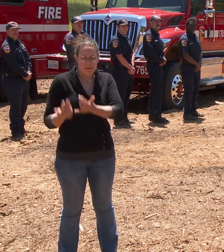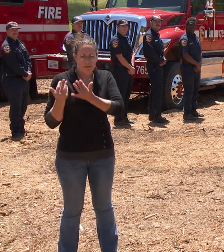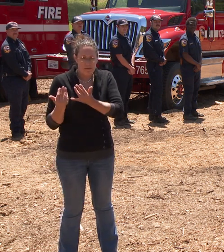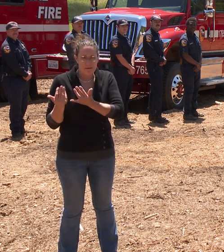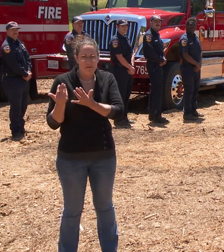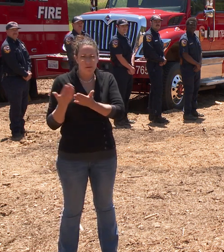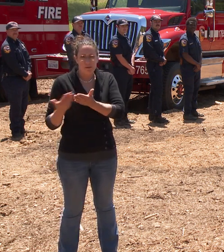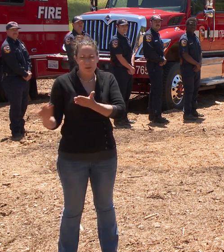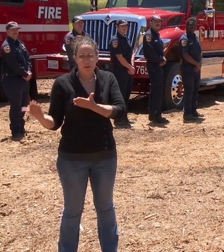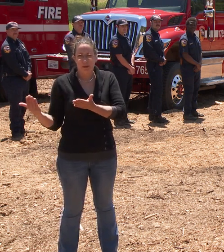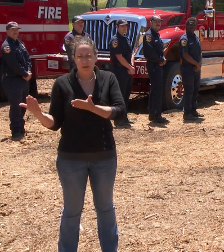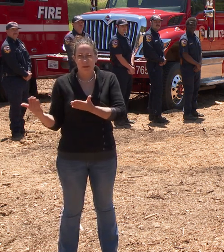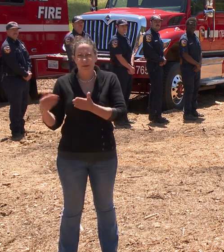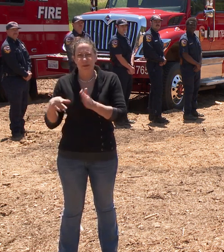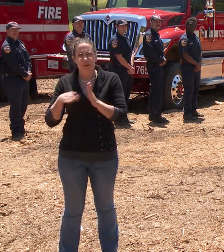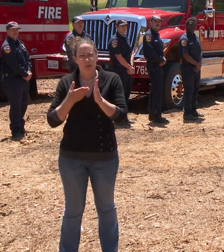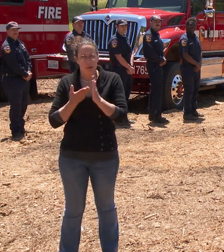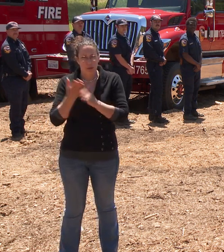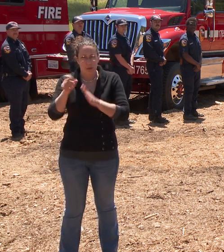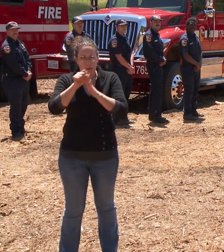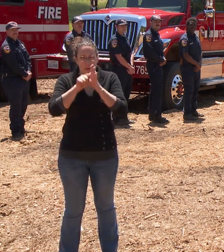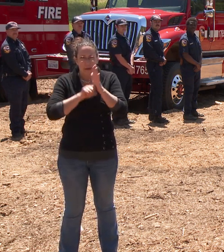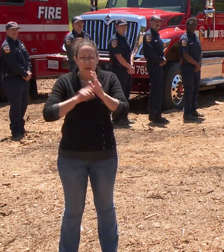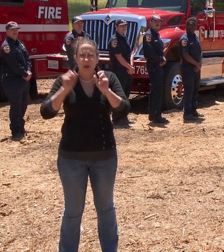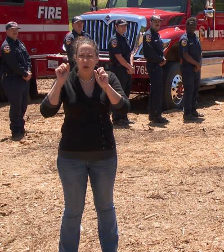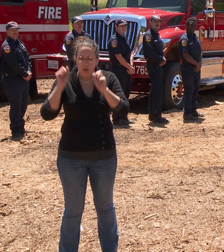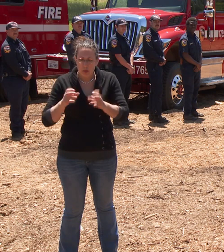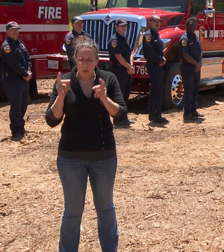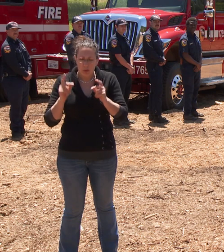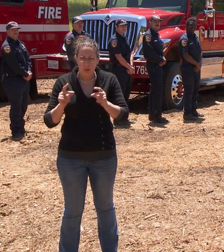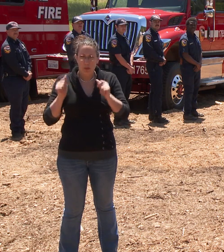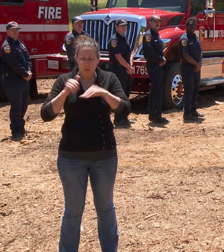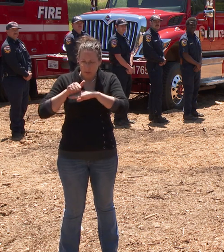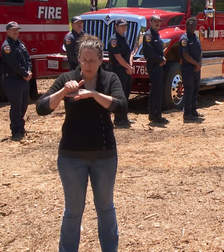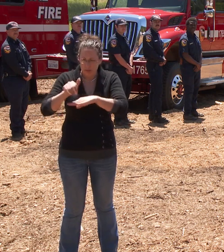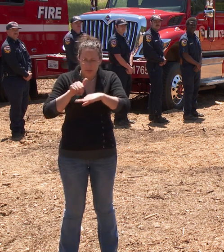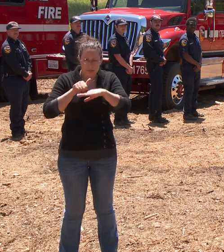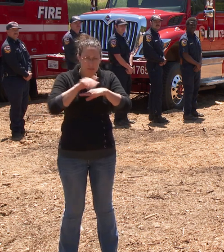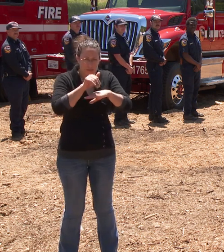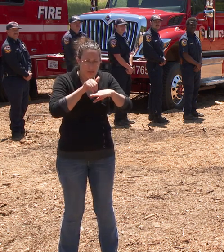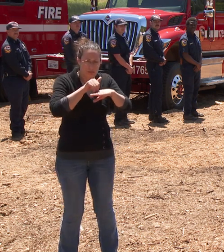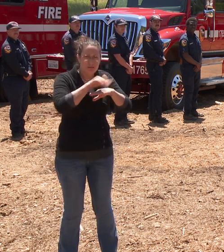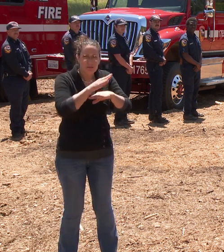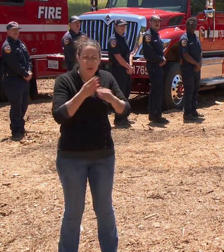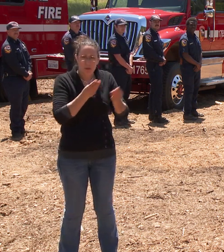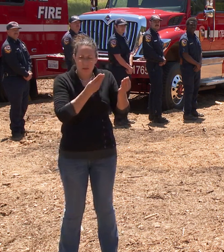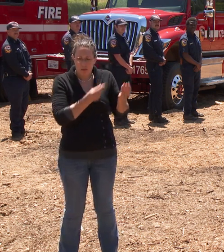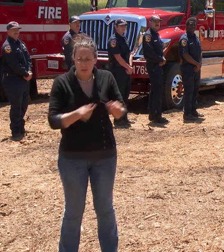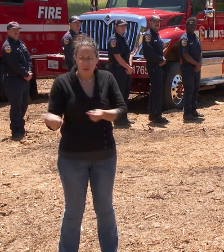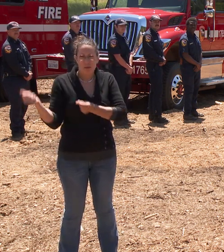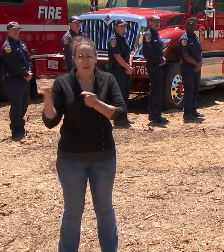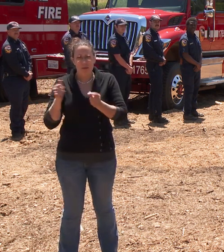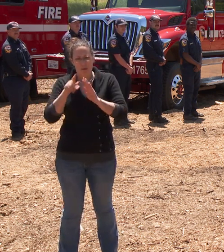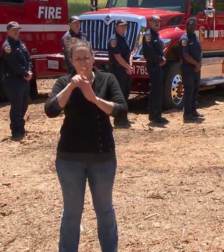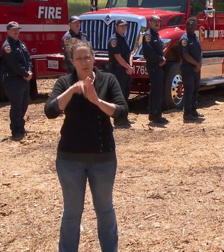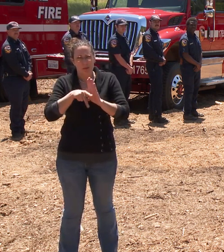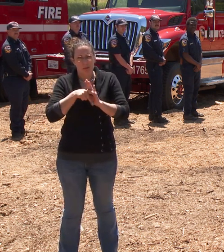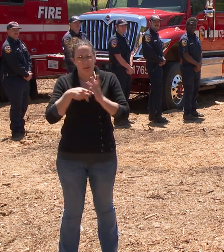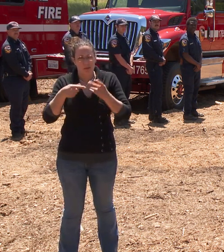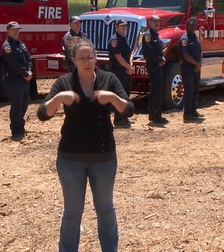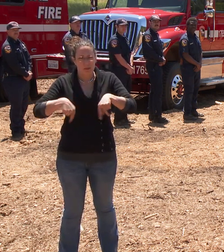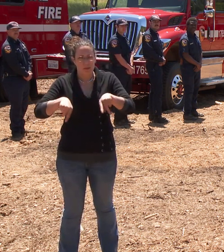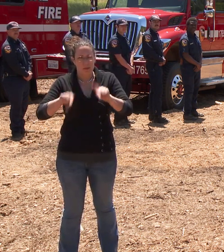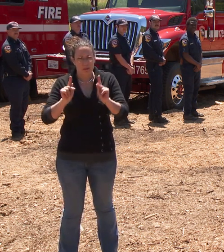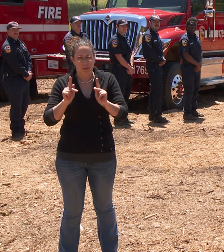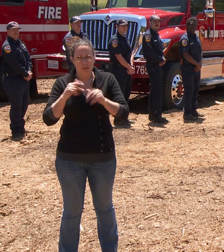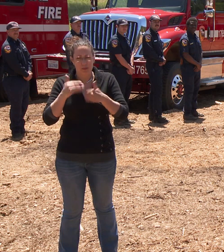throughout the state sorry that resources could quickly deploy to with a streamlined permitting process and dedicated one-time funding.